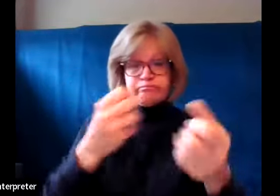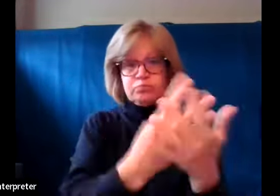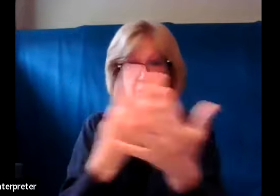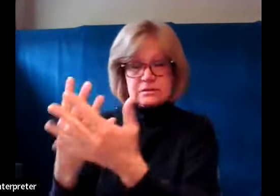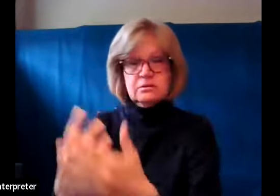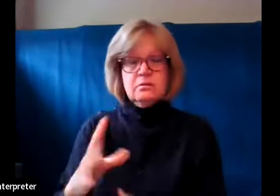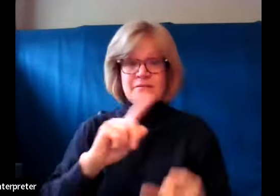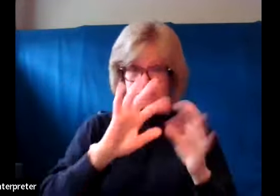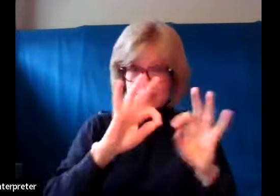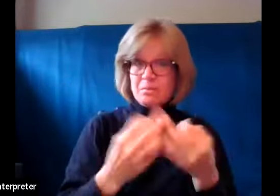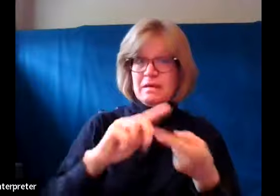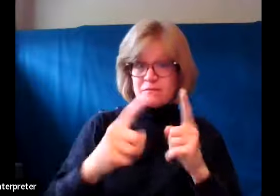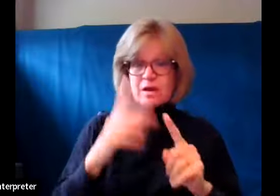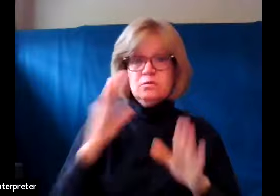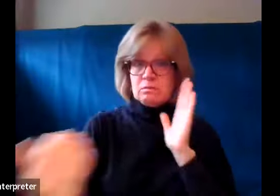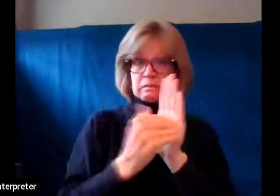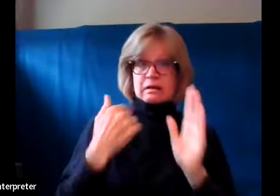Isn't that also something to look forward to?